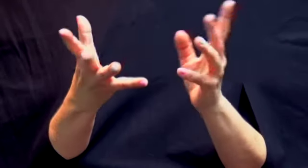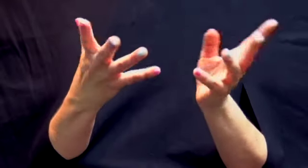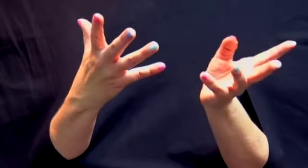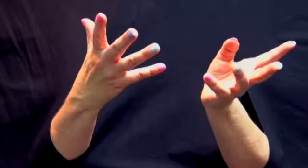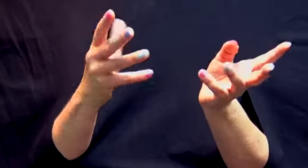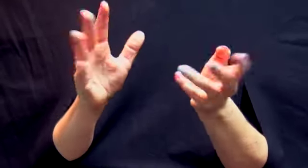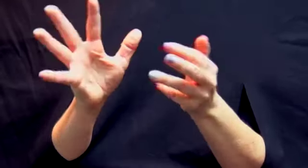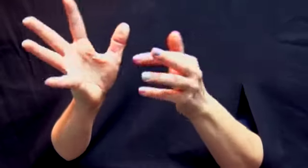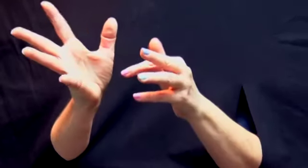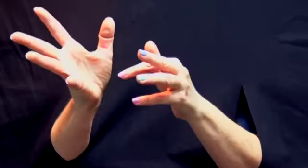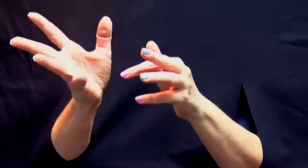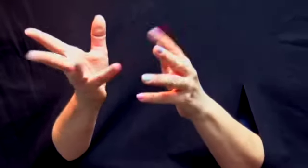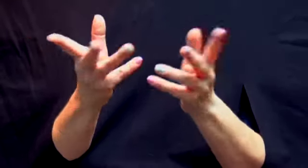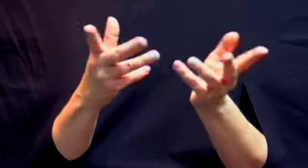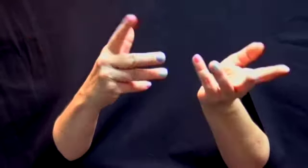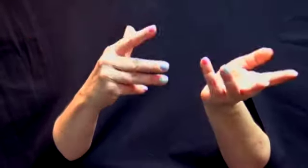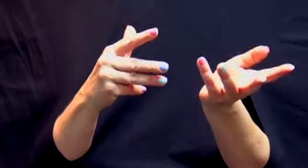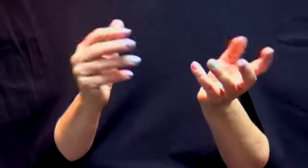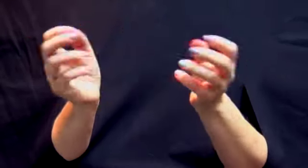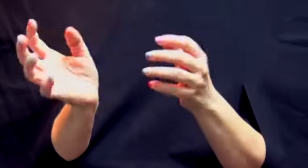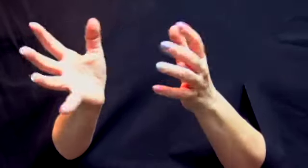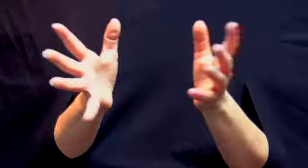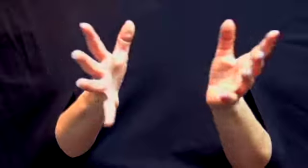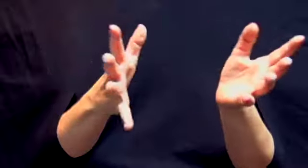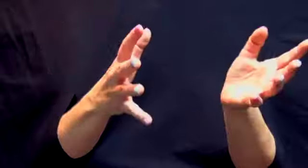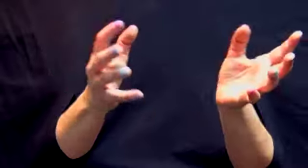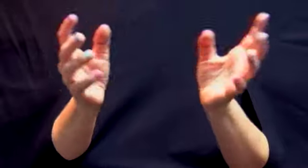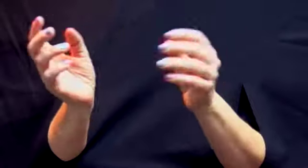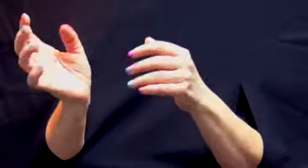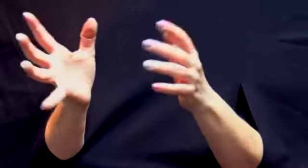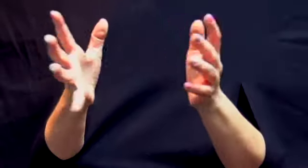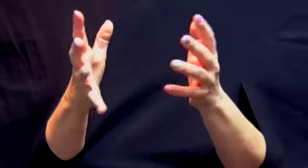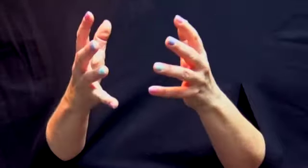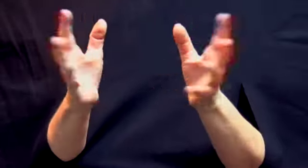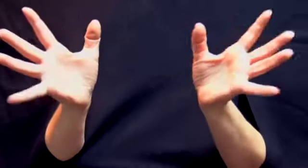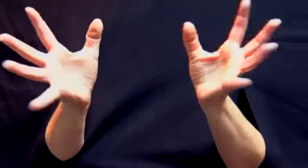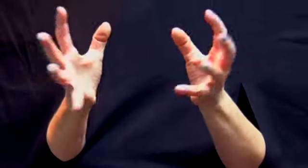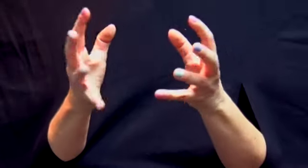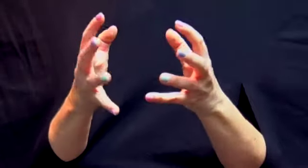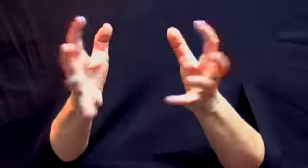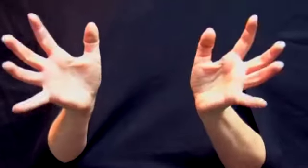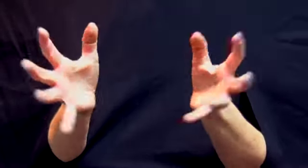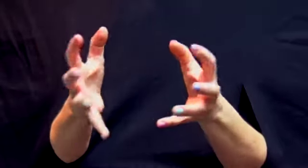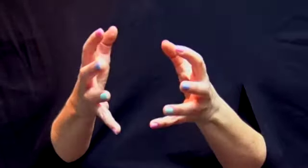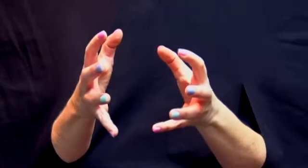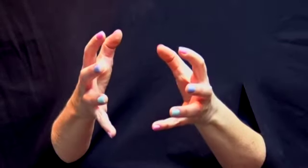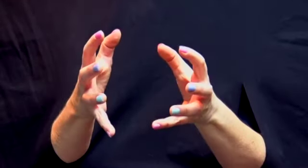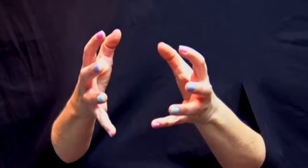and back. But you don't see what I call clam hands. I don't hold